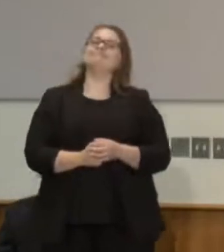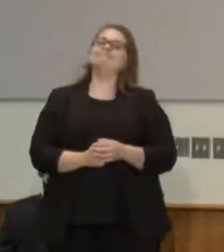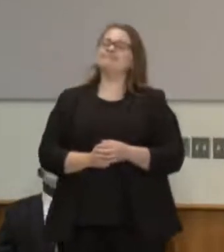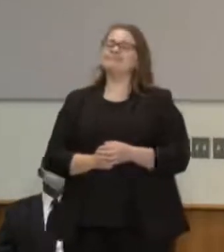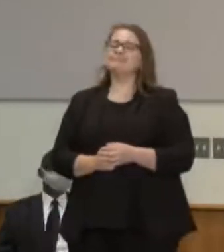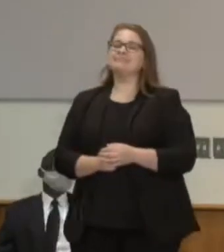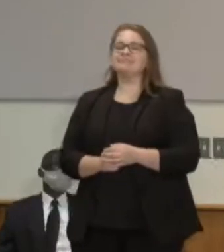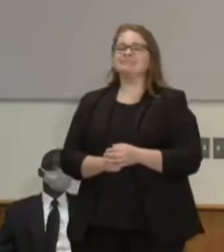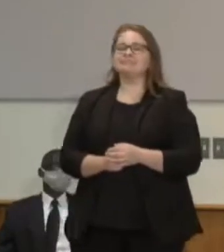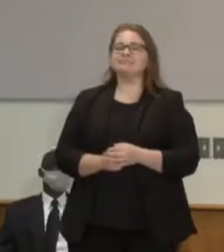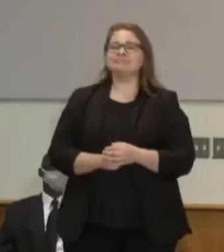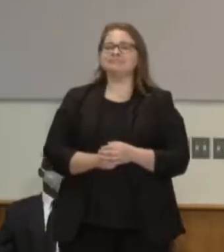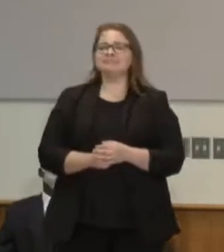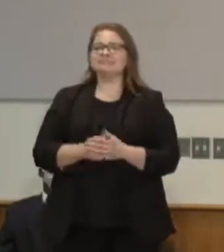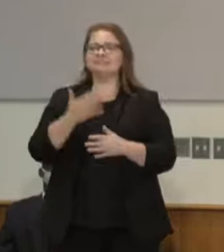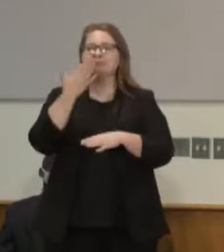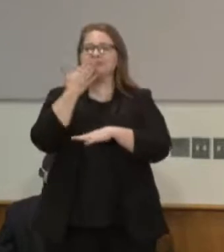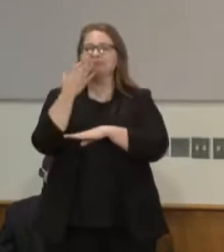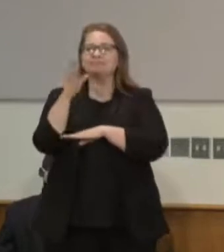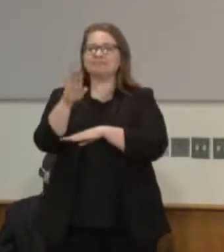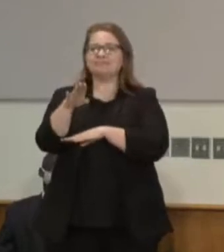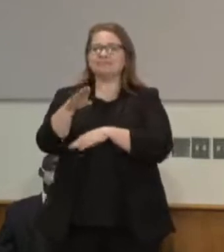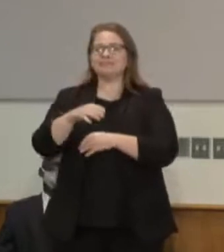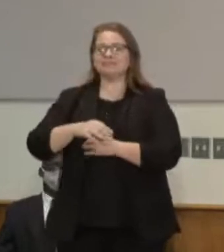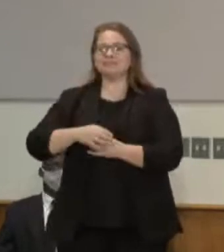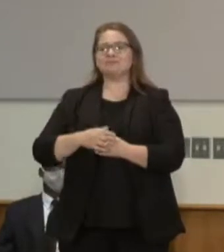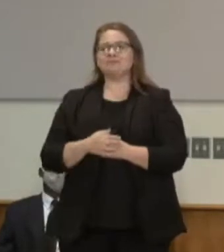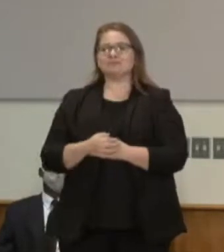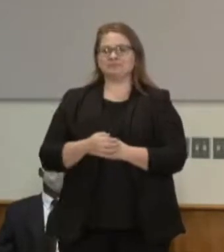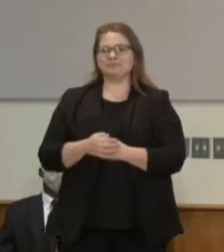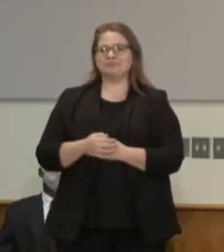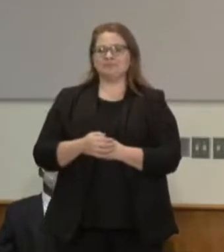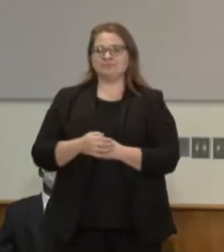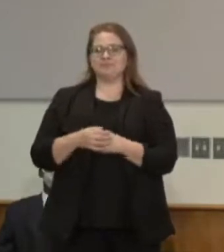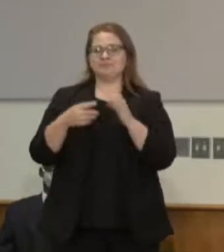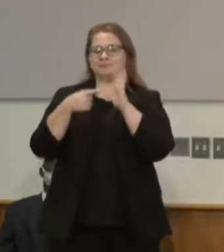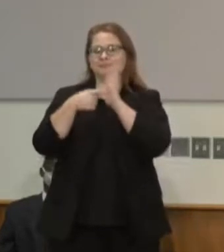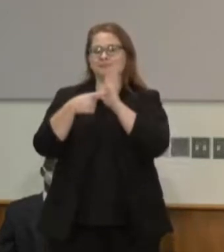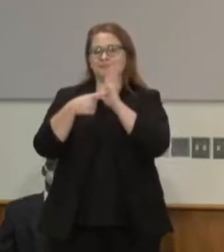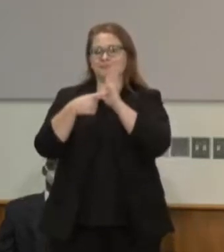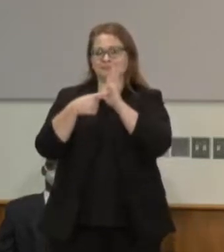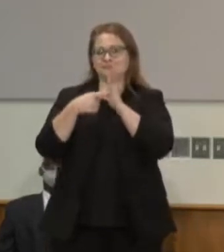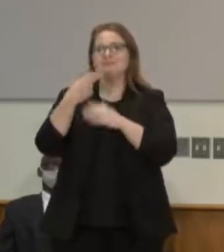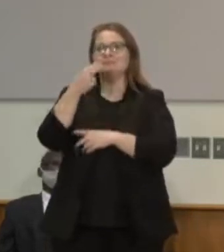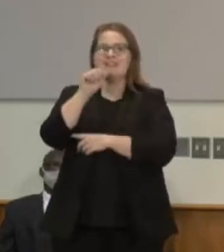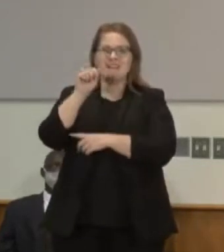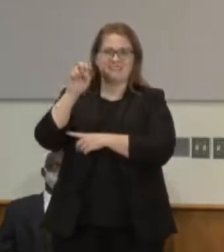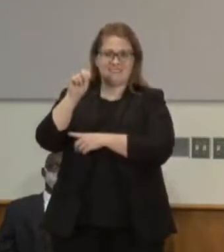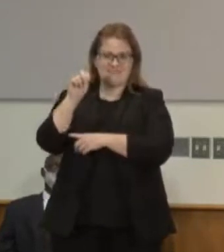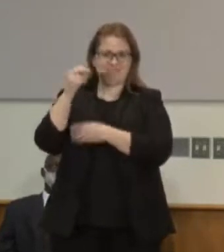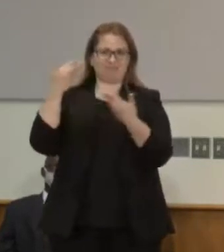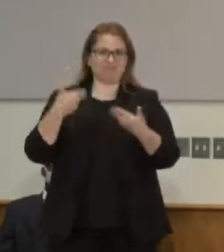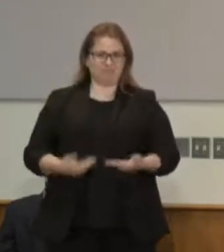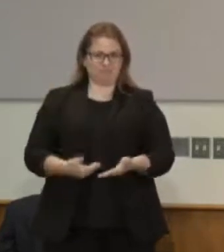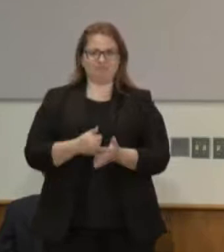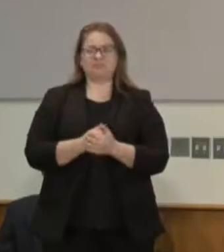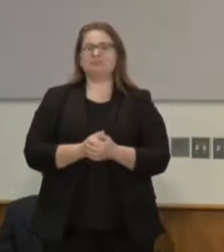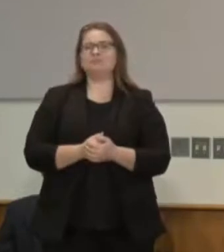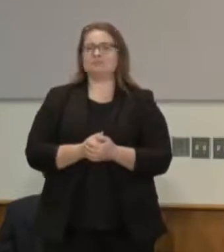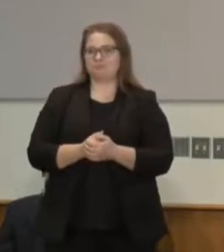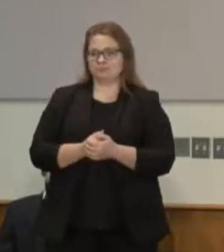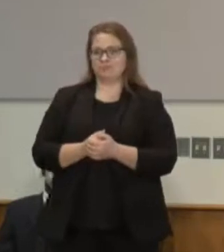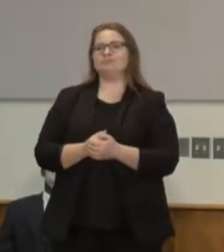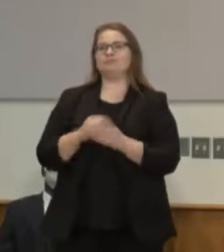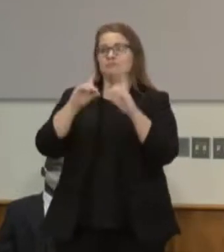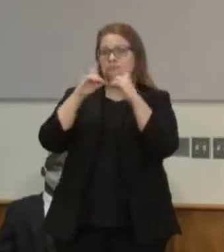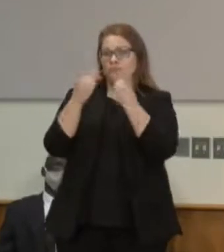good afternoon my name is Hauden Hassan I am a state rep from South Minneapolis District 62A I